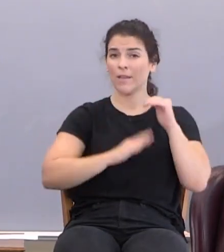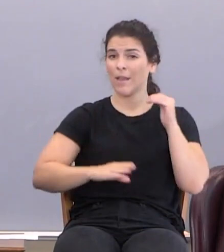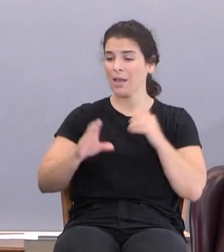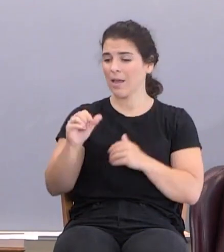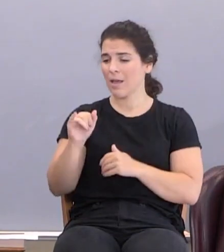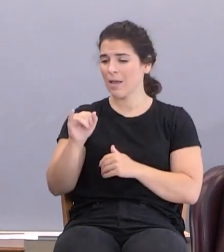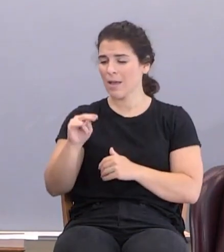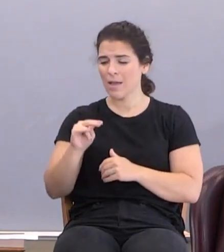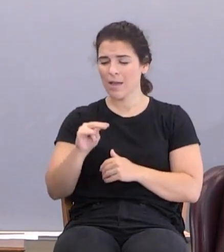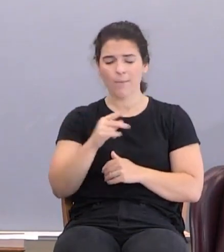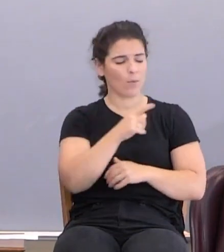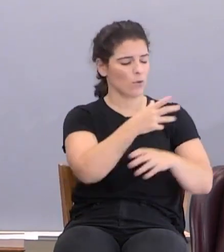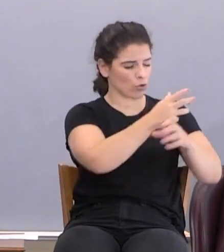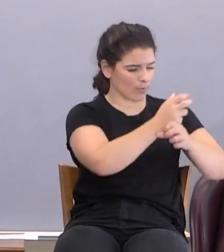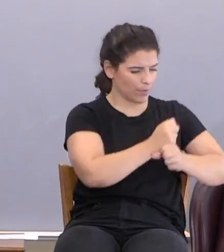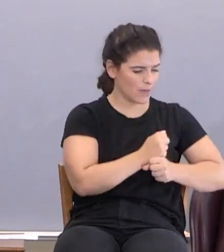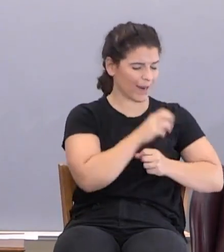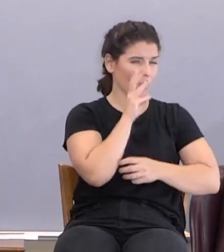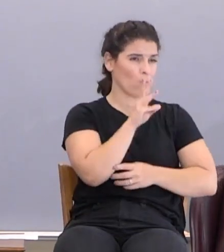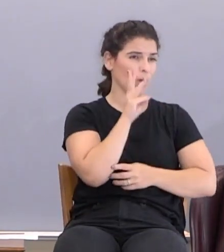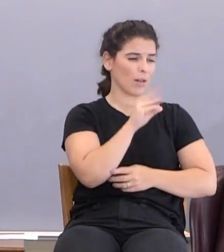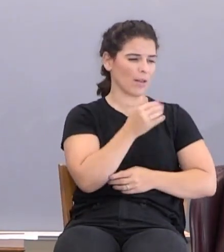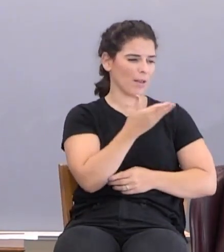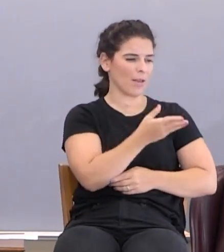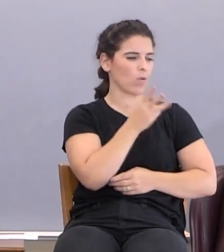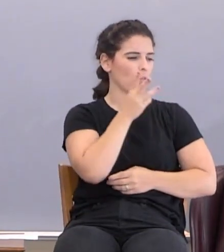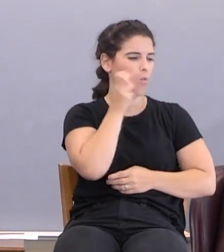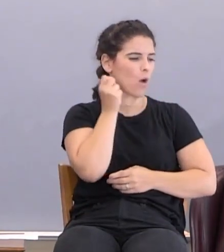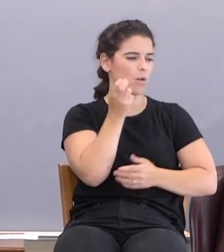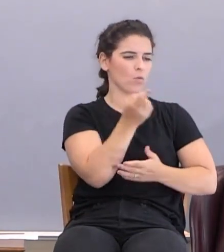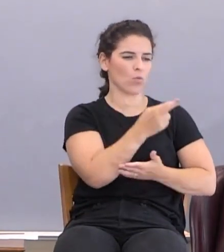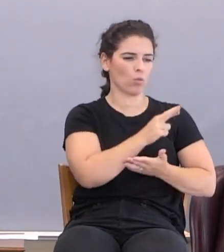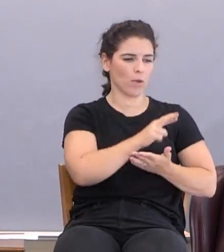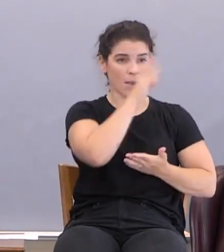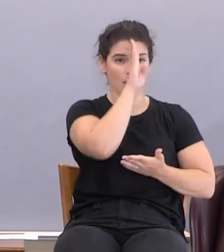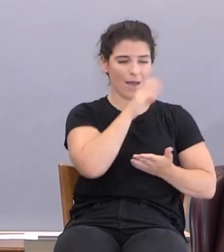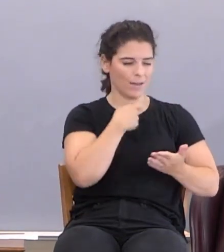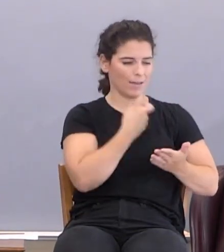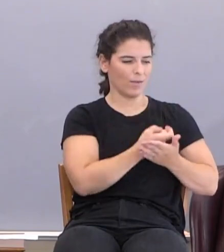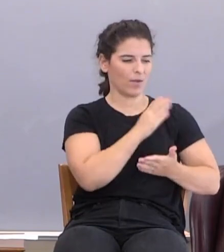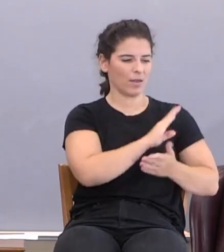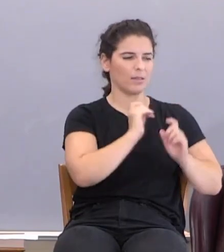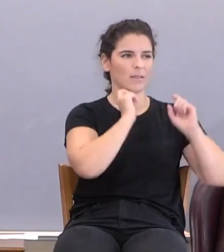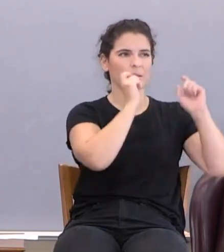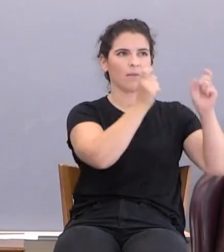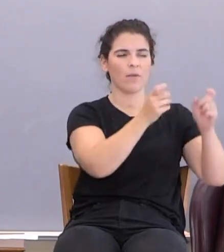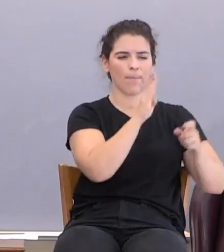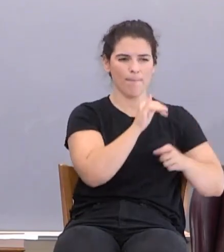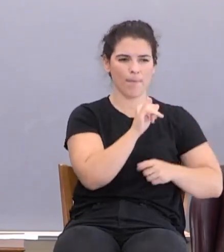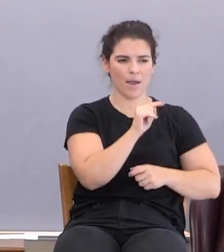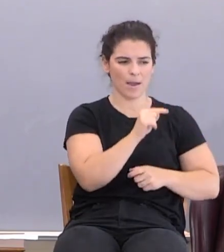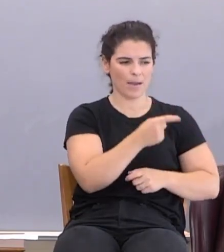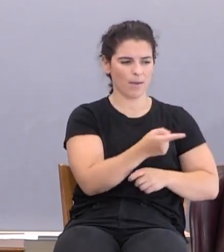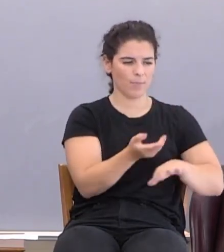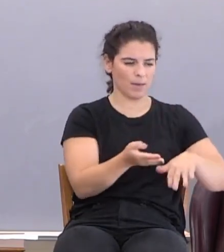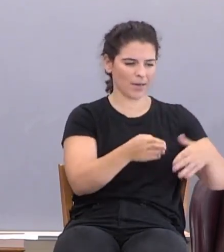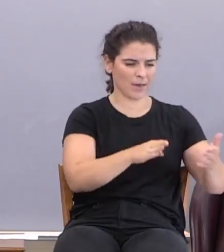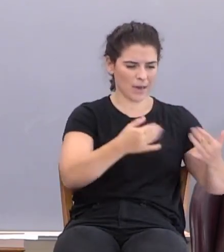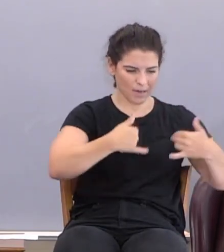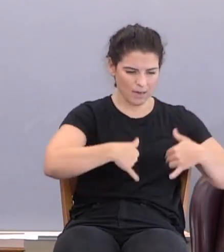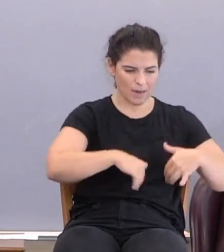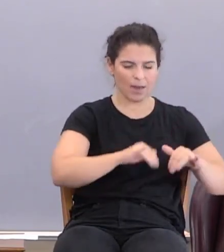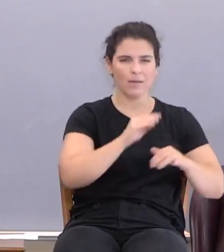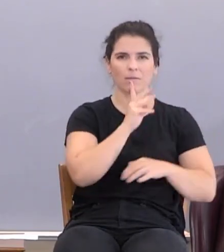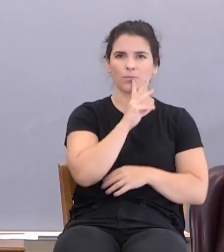by which he obtained witness that he was righteous, God testifying of his gifts, and by it he being dead yet